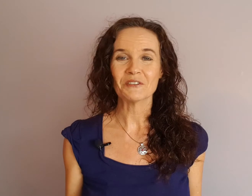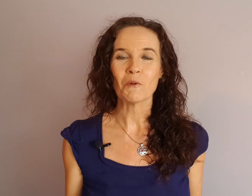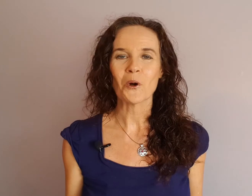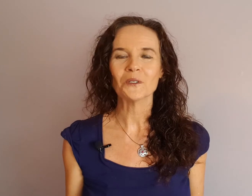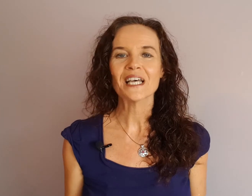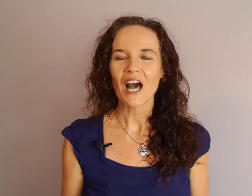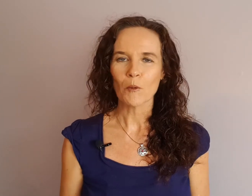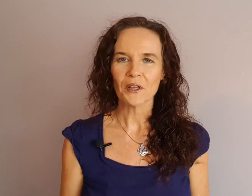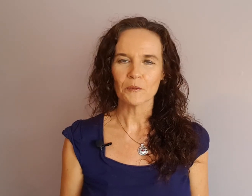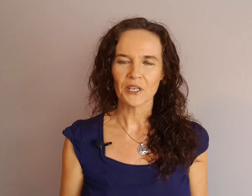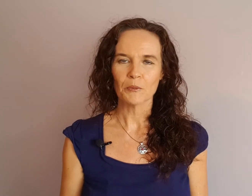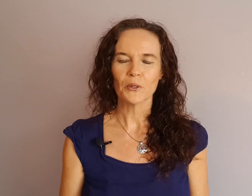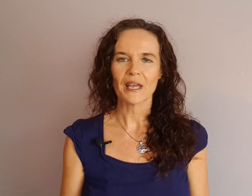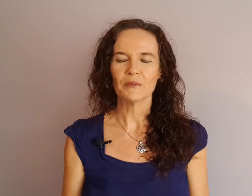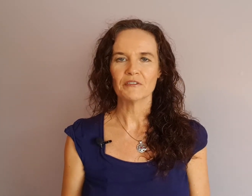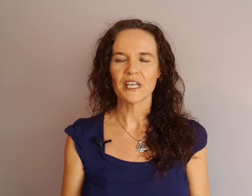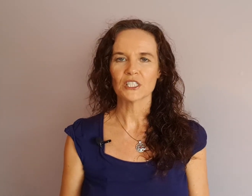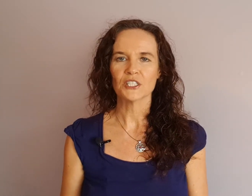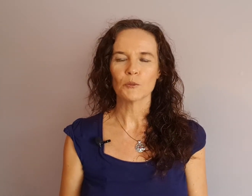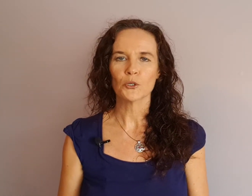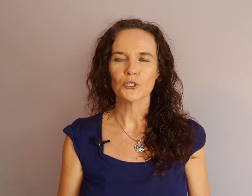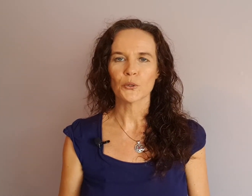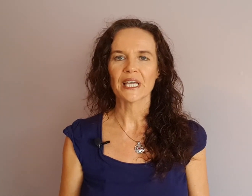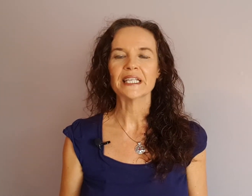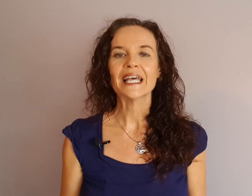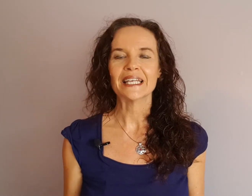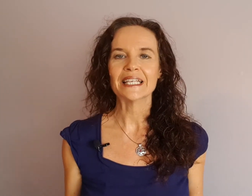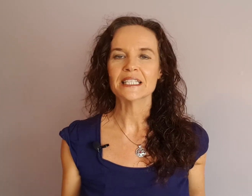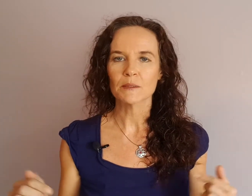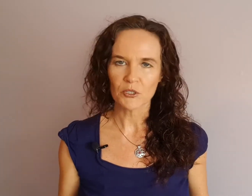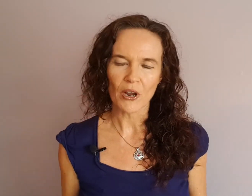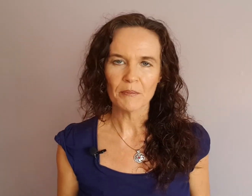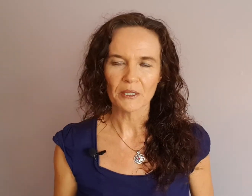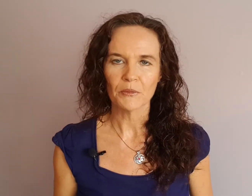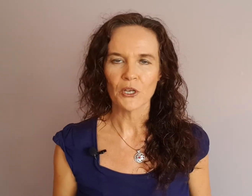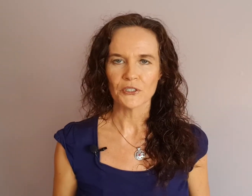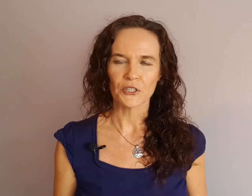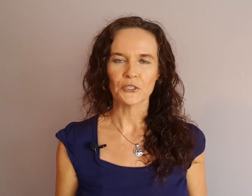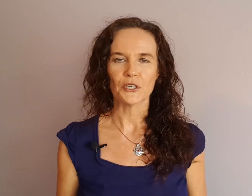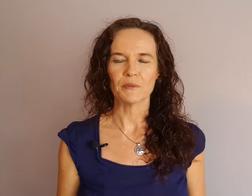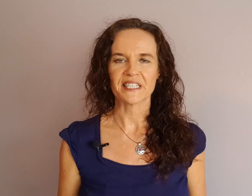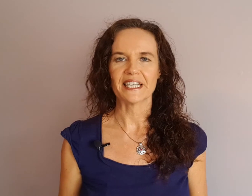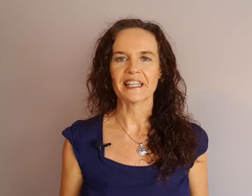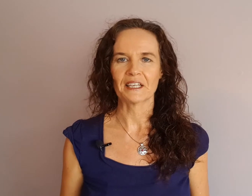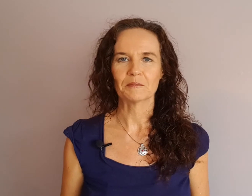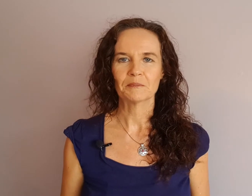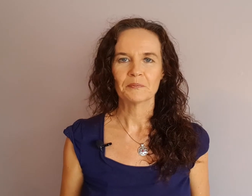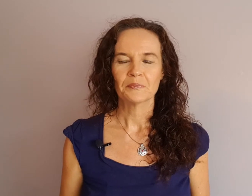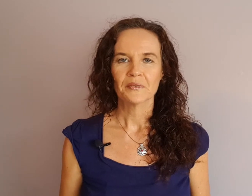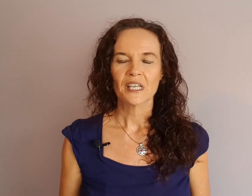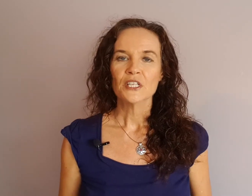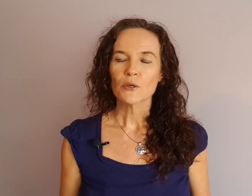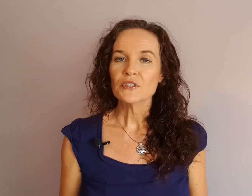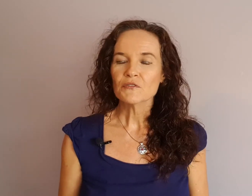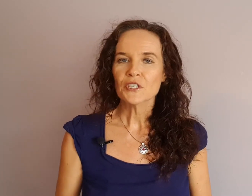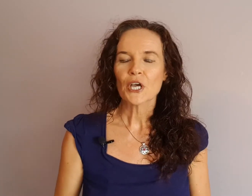in the world, help other people and be financially supported doing it, then hit the subscribe button below so that you don't miss anything. So in this video